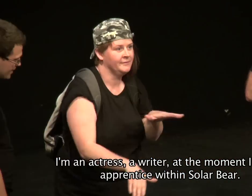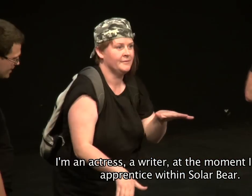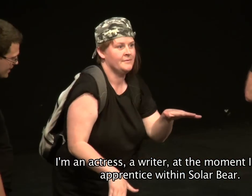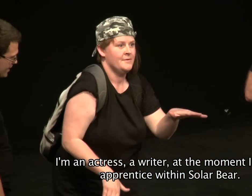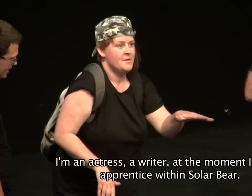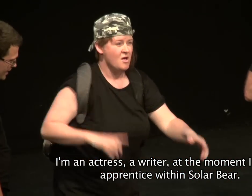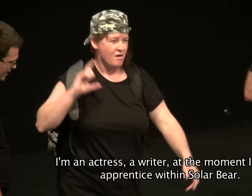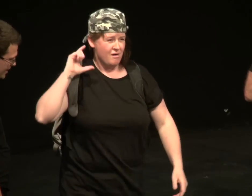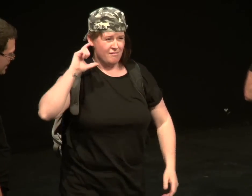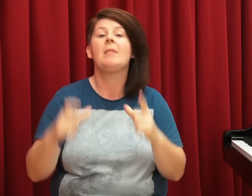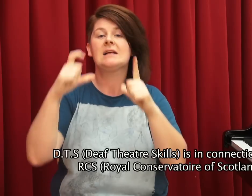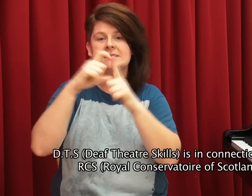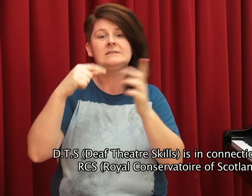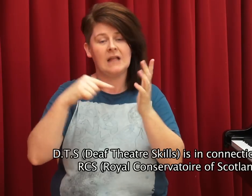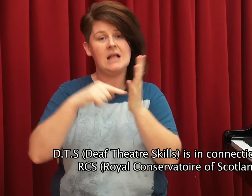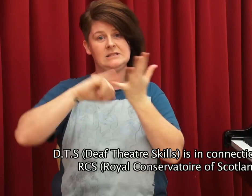within Silver Bear.